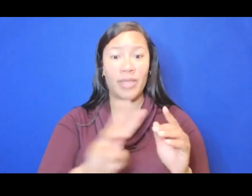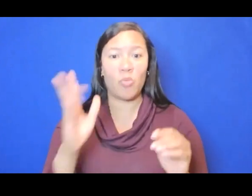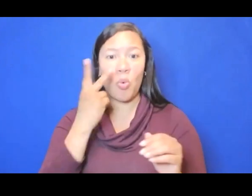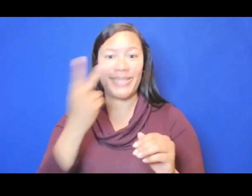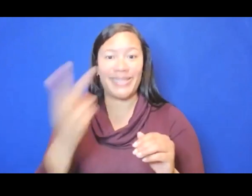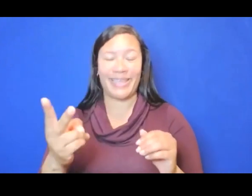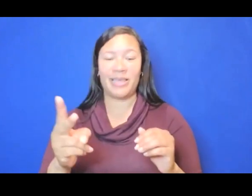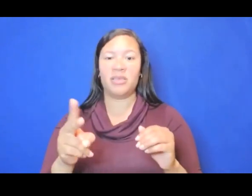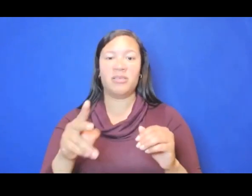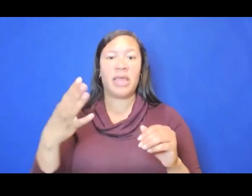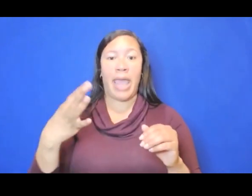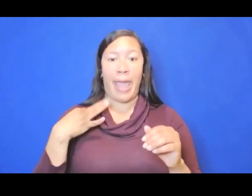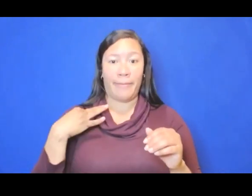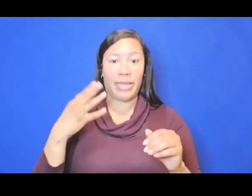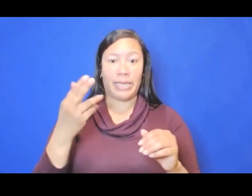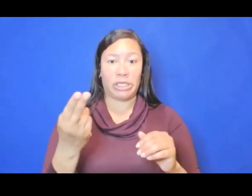All right.